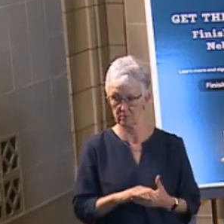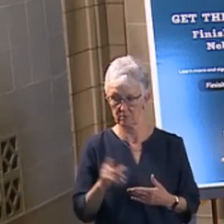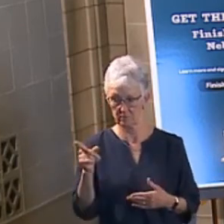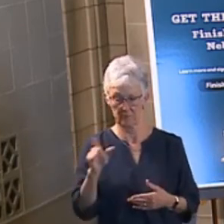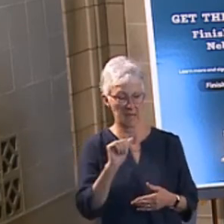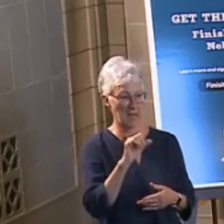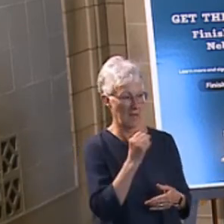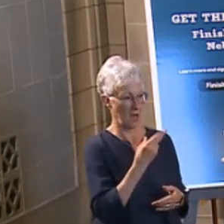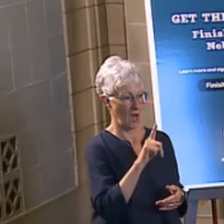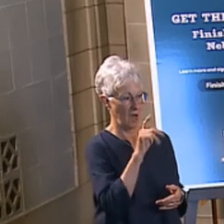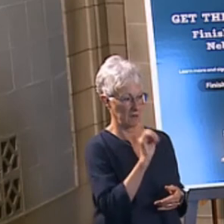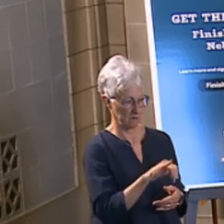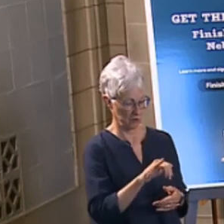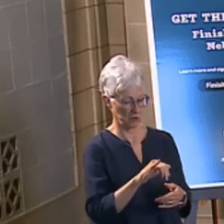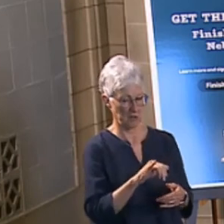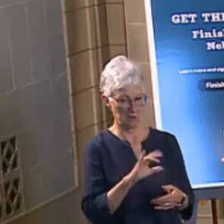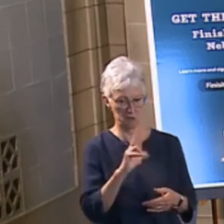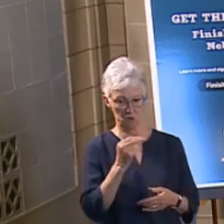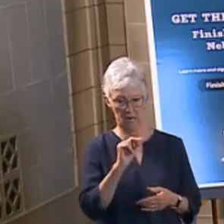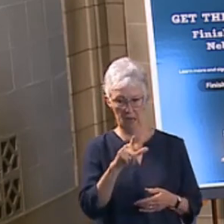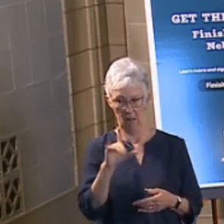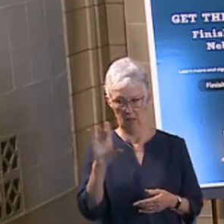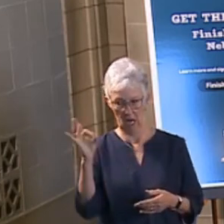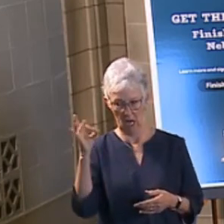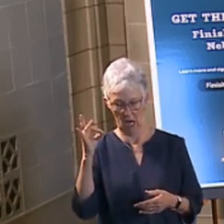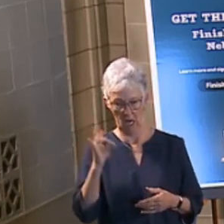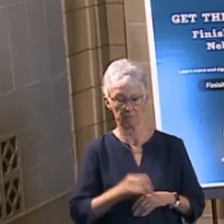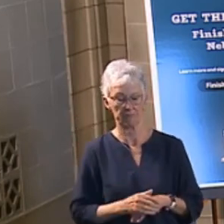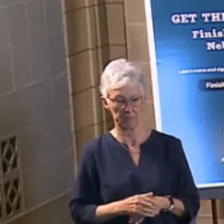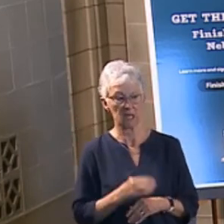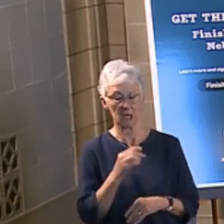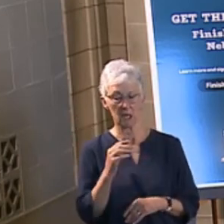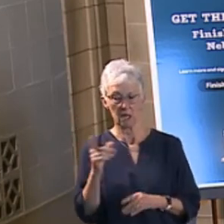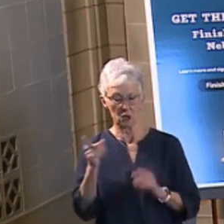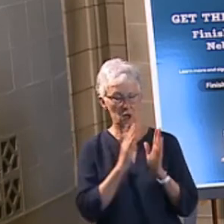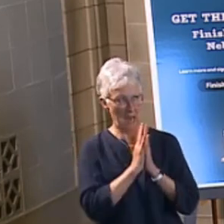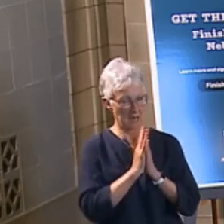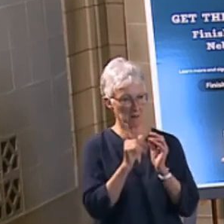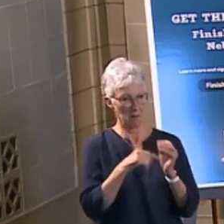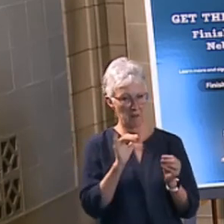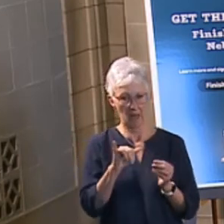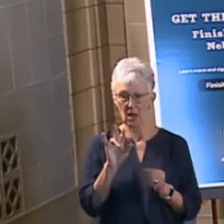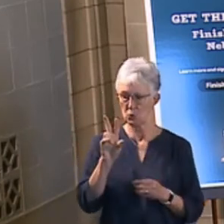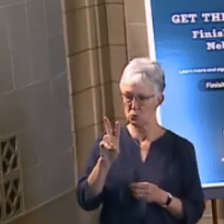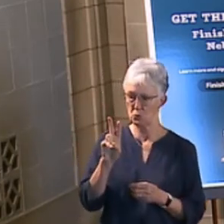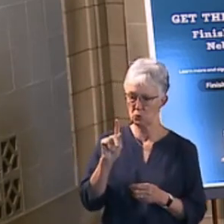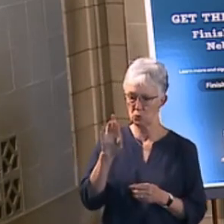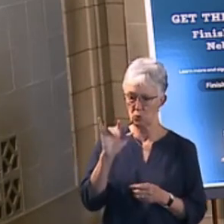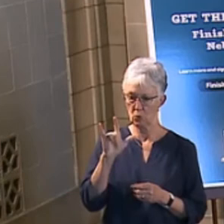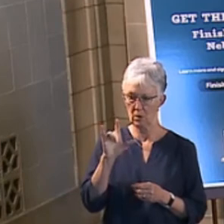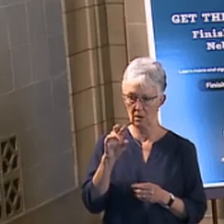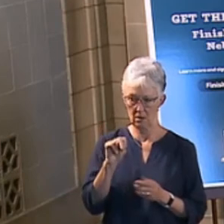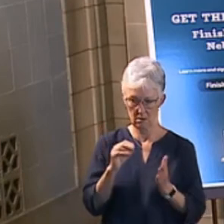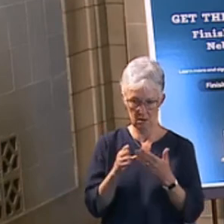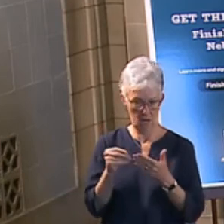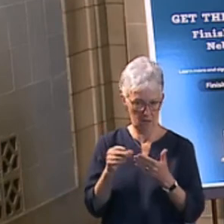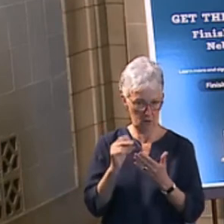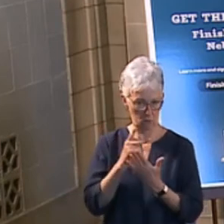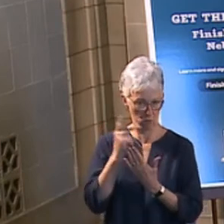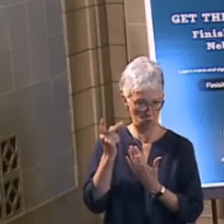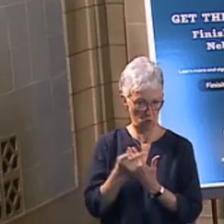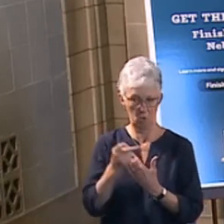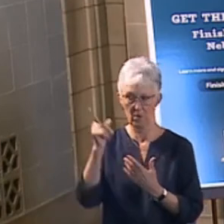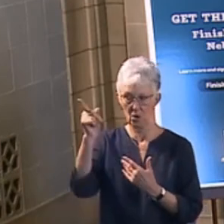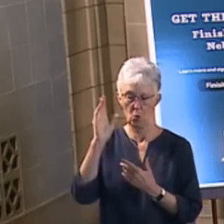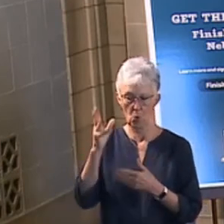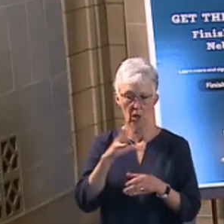Ashley with Channel 8. Ashley with Channel 8 is asking about the $2 trillion infrastructure plan that the Biden Administration has just unveiled. That includes